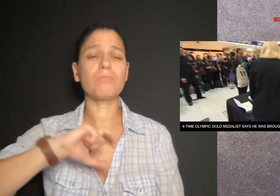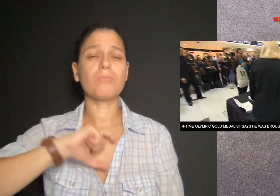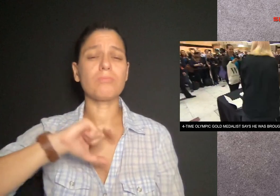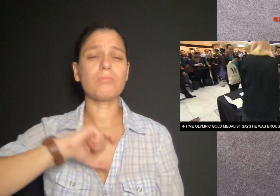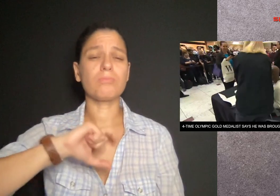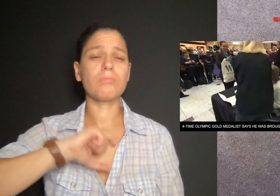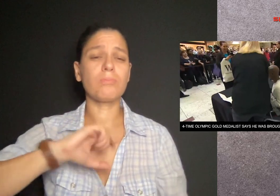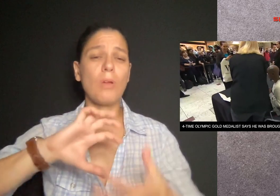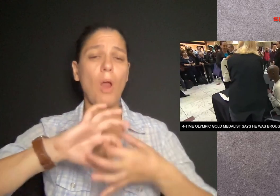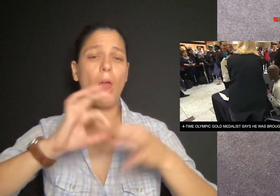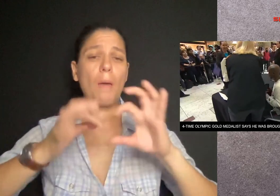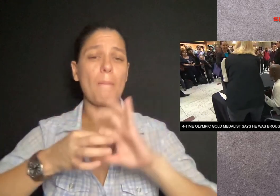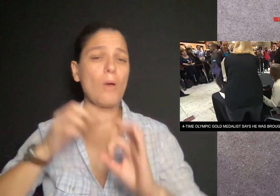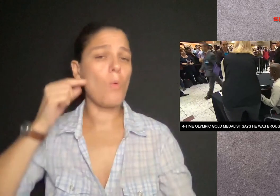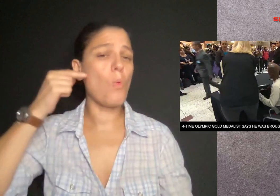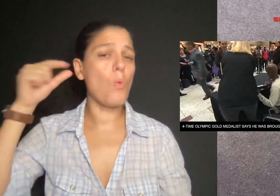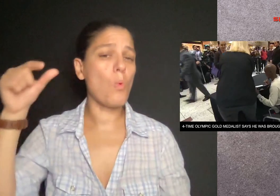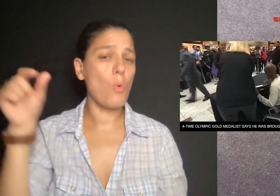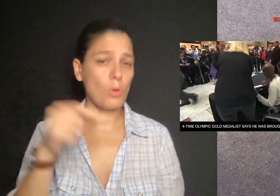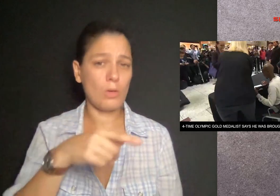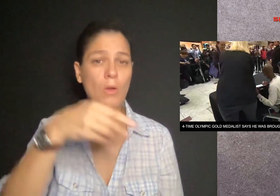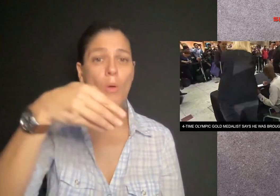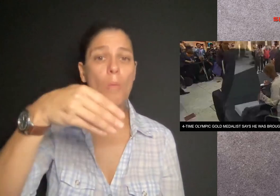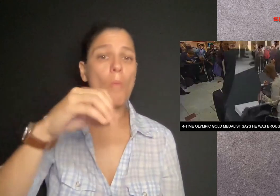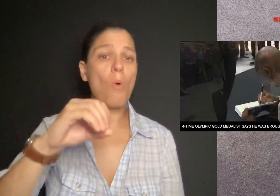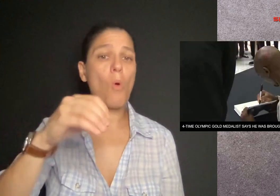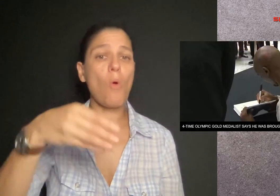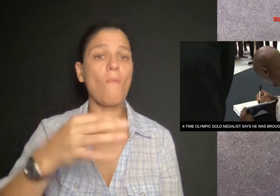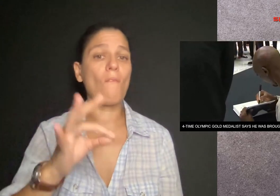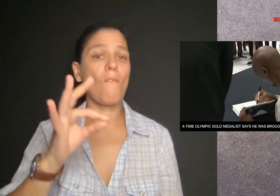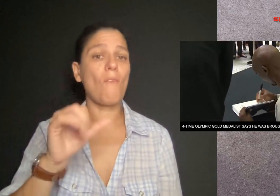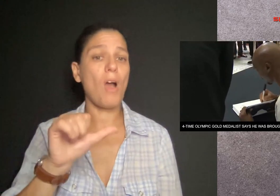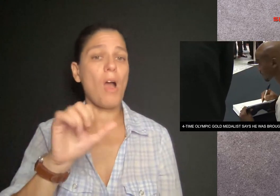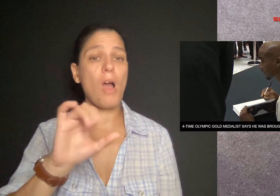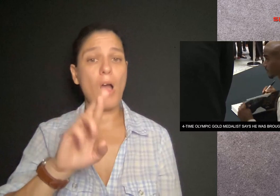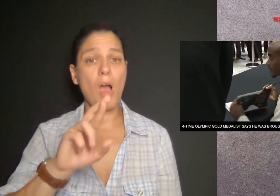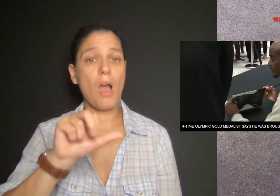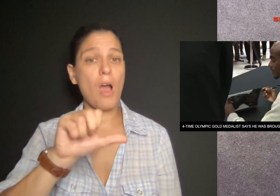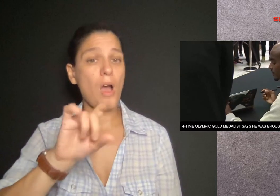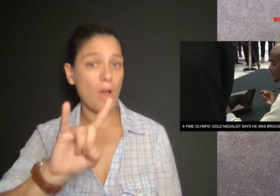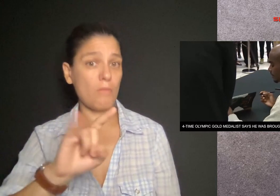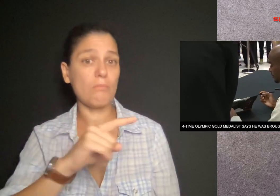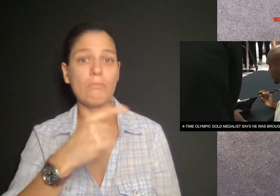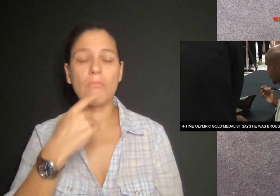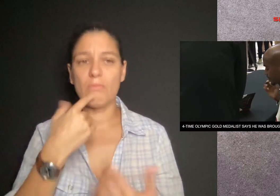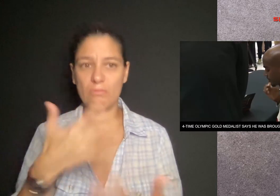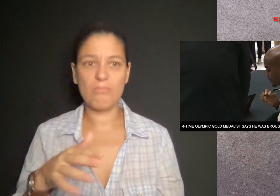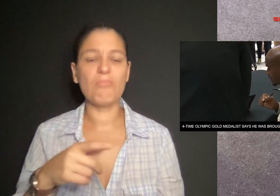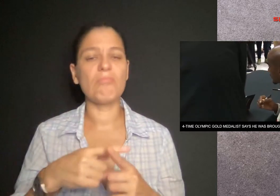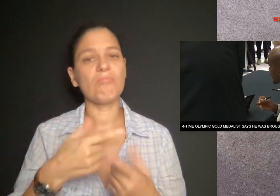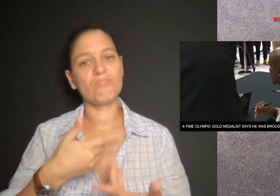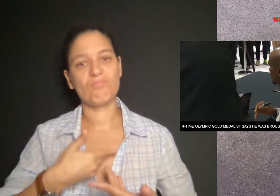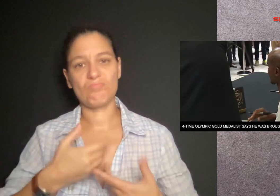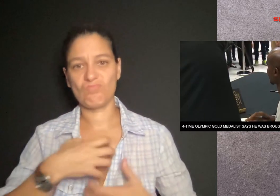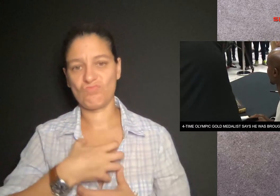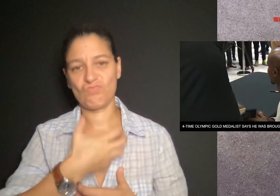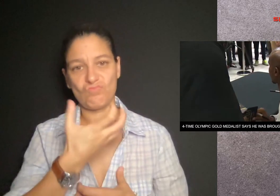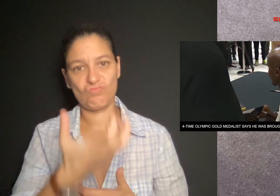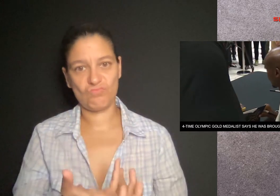According to a new documentary produced by the BBC, four-time Olympic gold medalist Mo